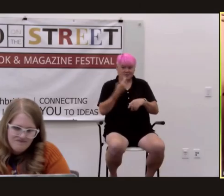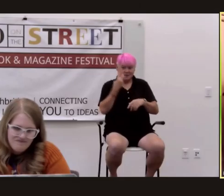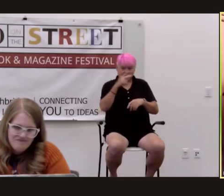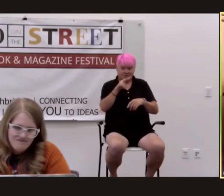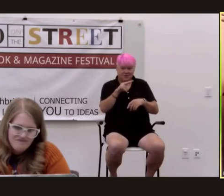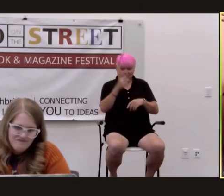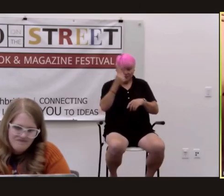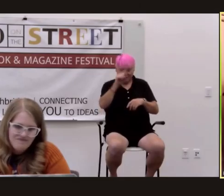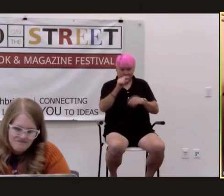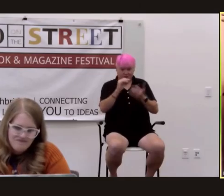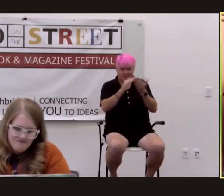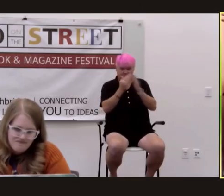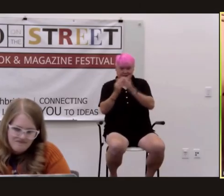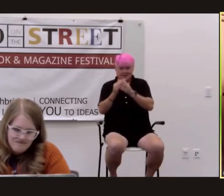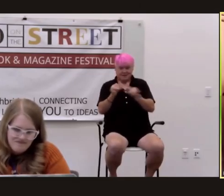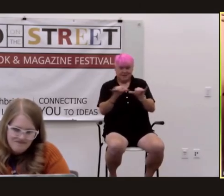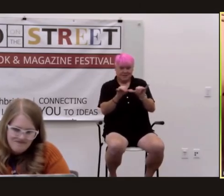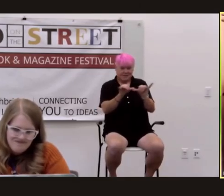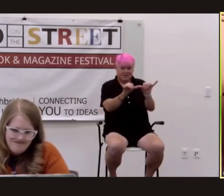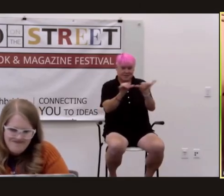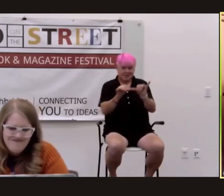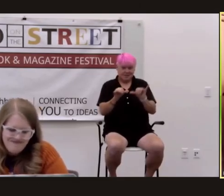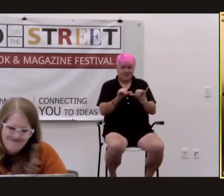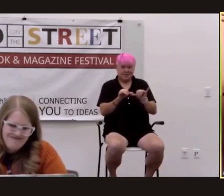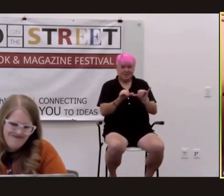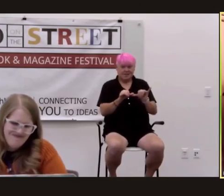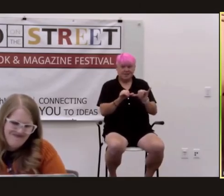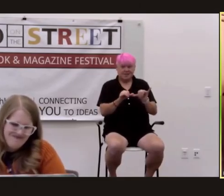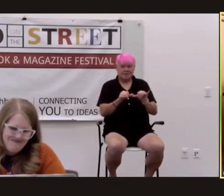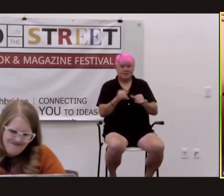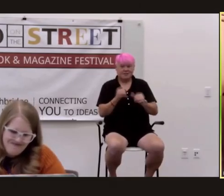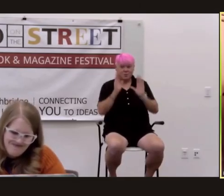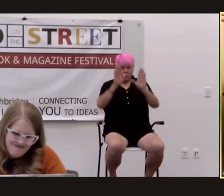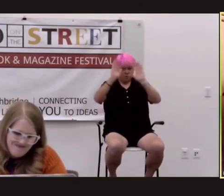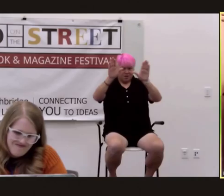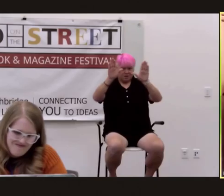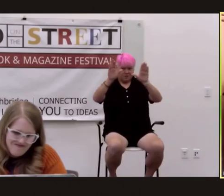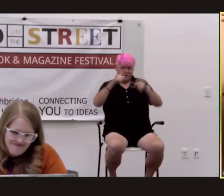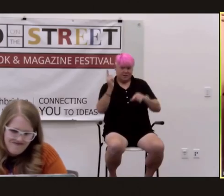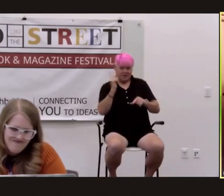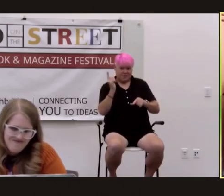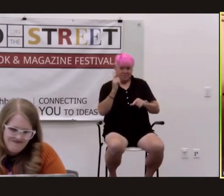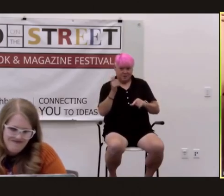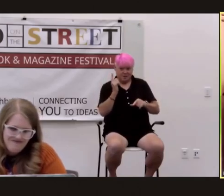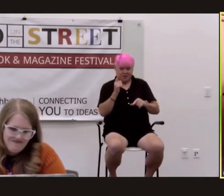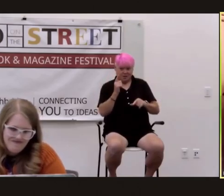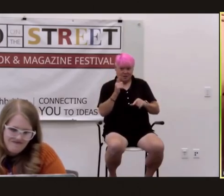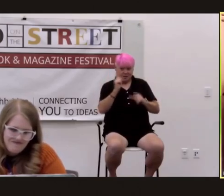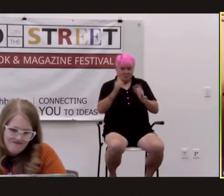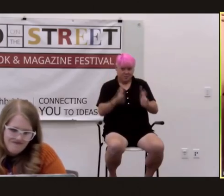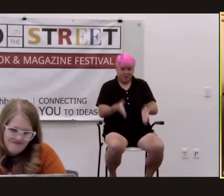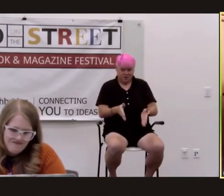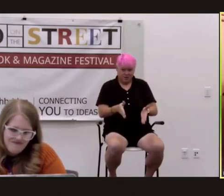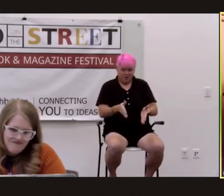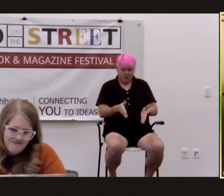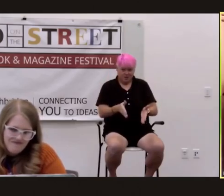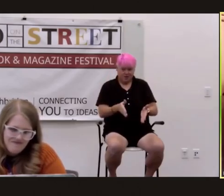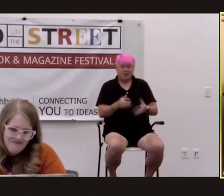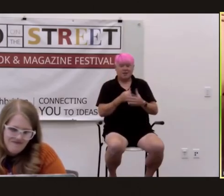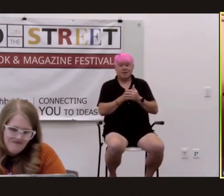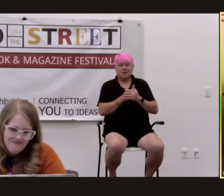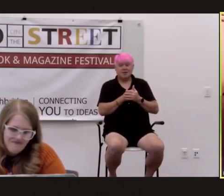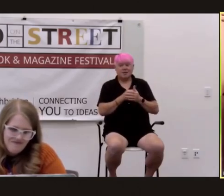size of lethbridge i know i'm going over to them i'll just say you've got a spectacular library a spectacular librarian chief librarian and elizabeth egorette